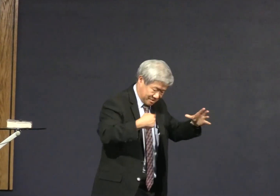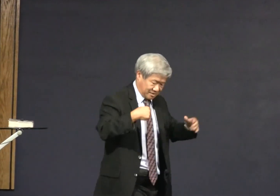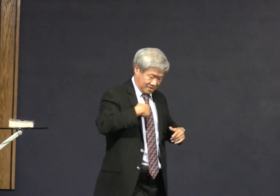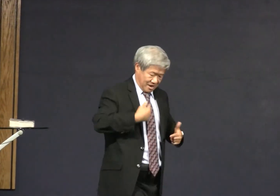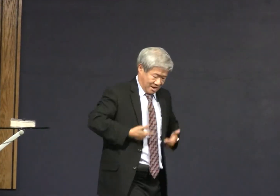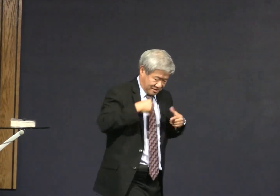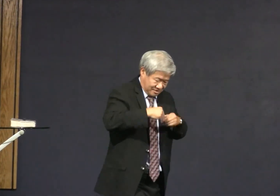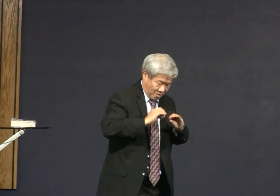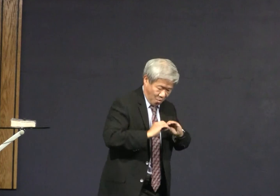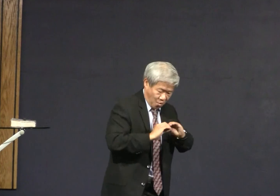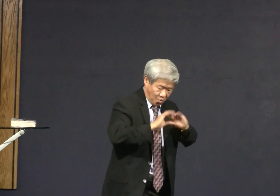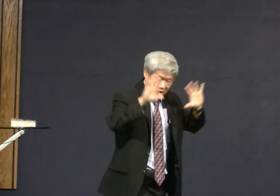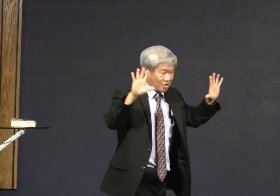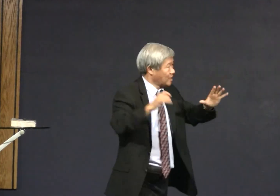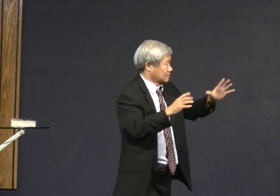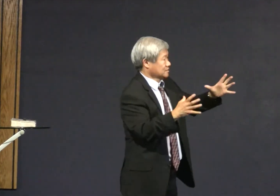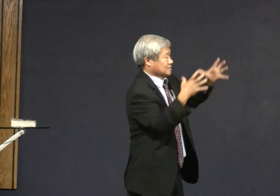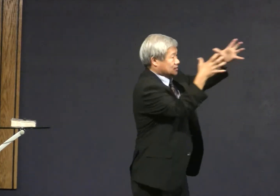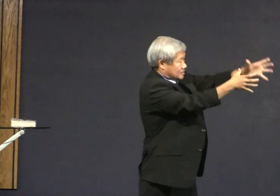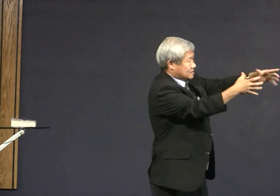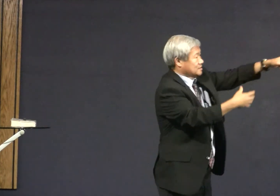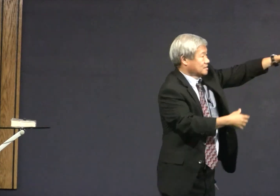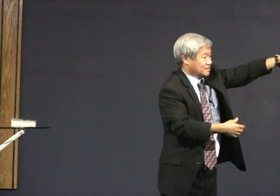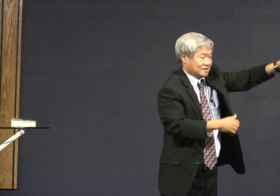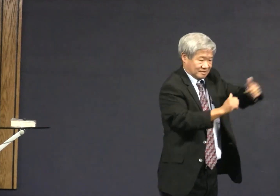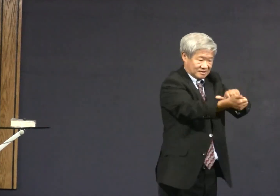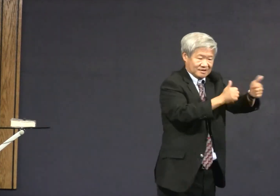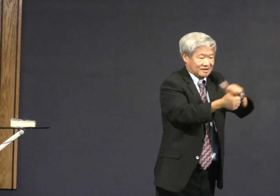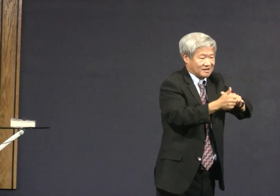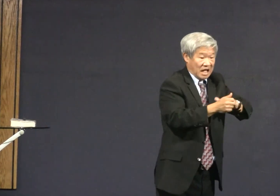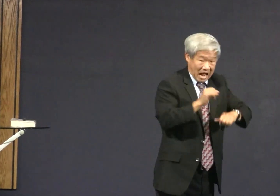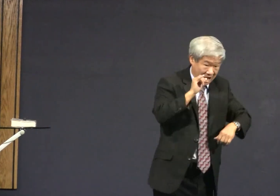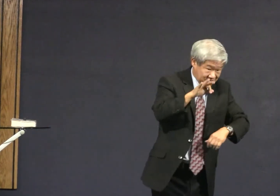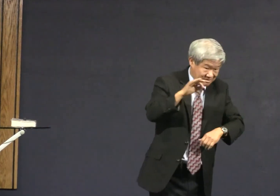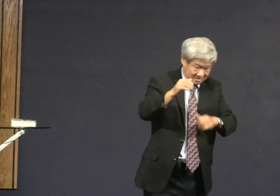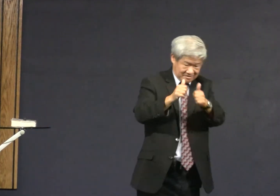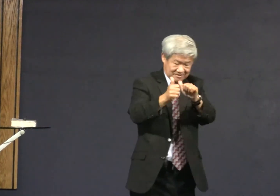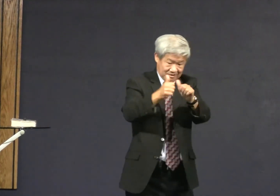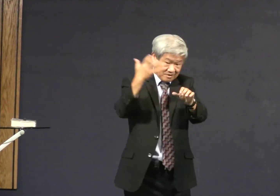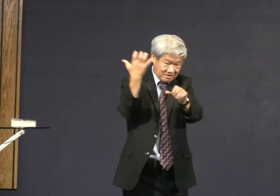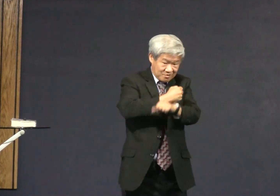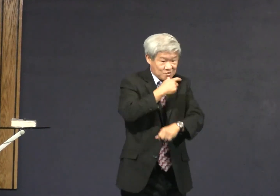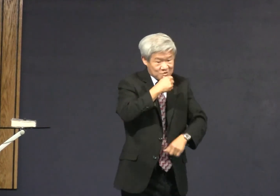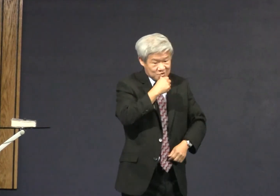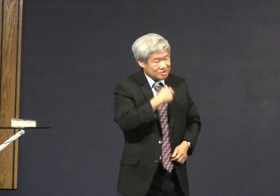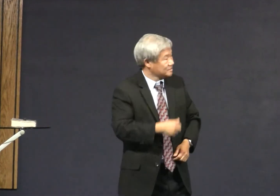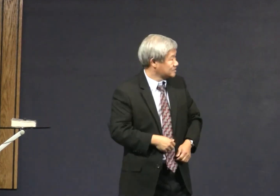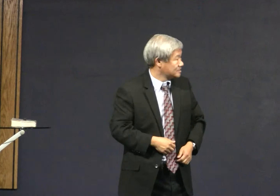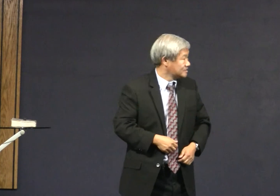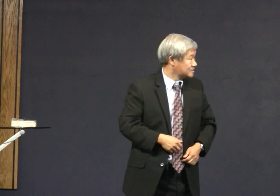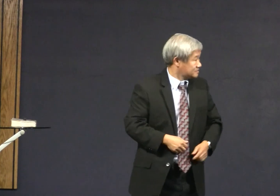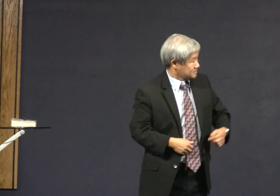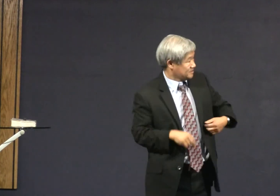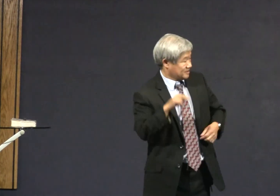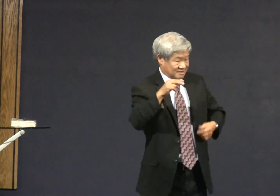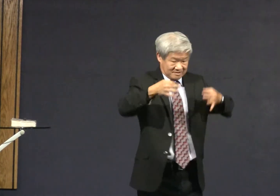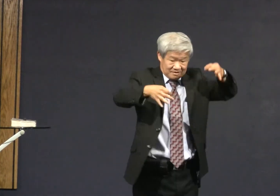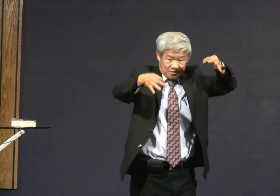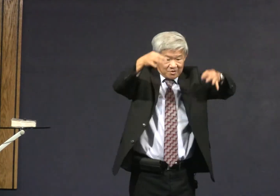to carve the pumpkin you win a